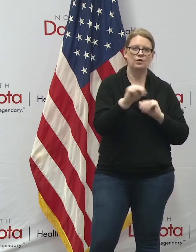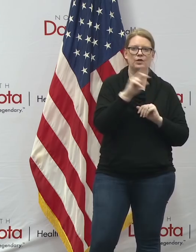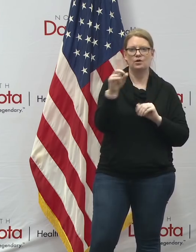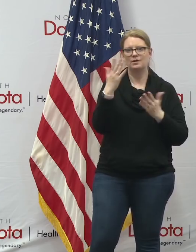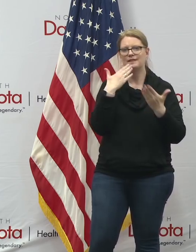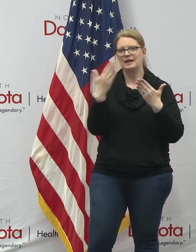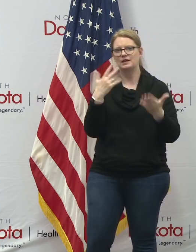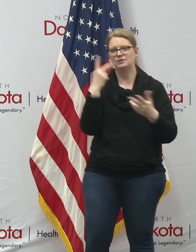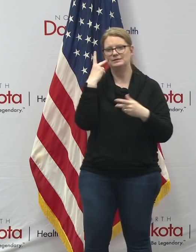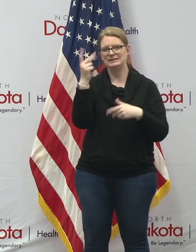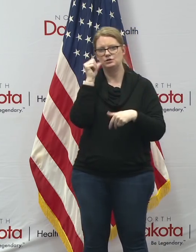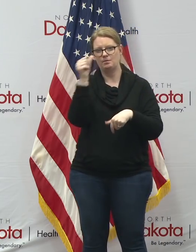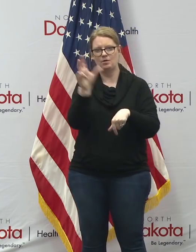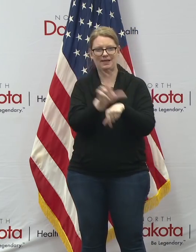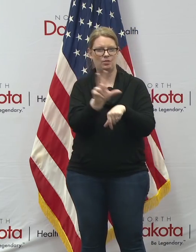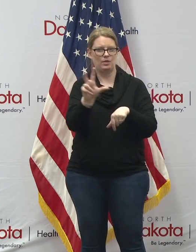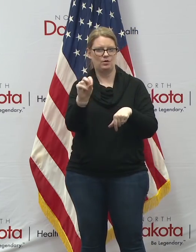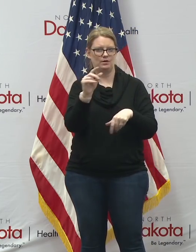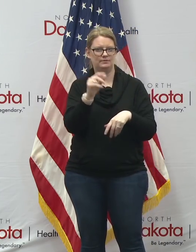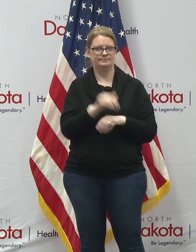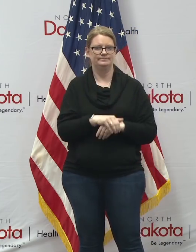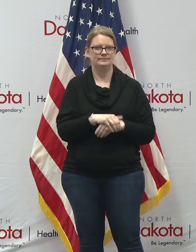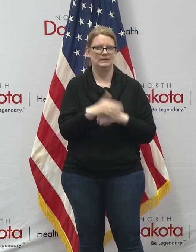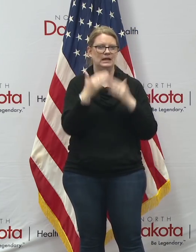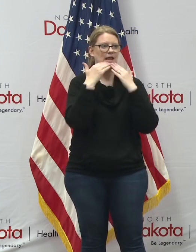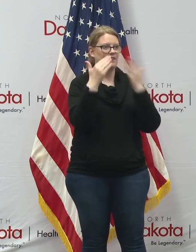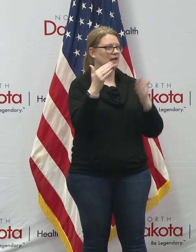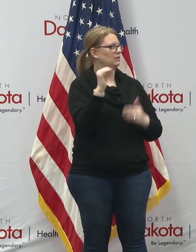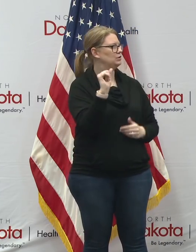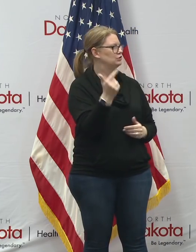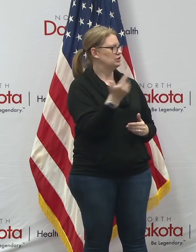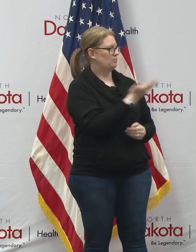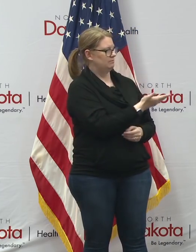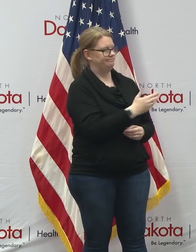we'll see you tomorrow at 3 30 p.m and thank you attorney general